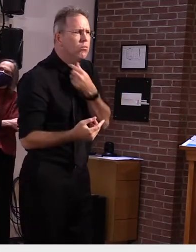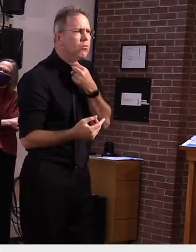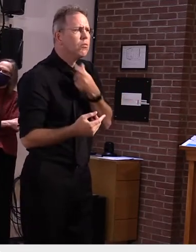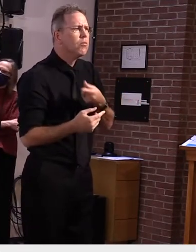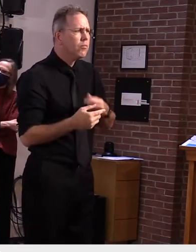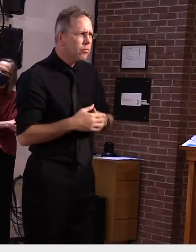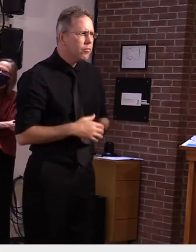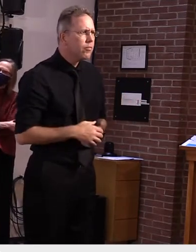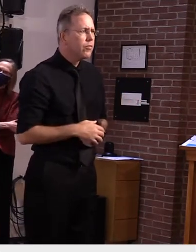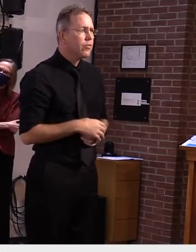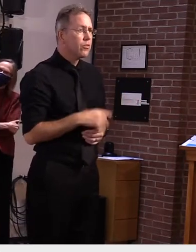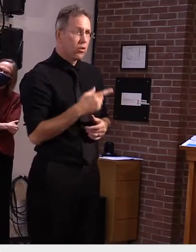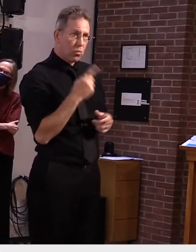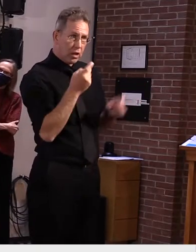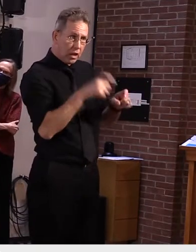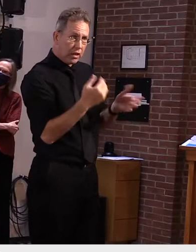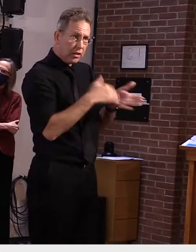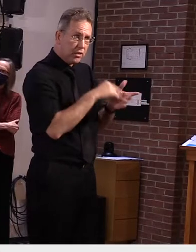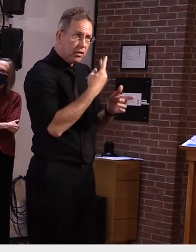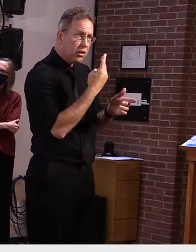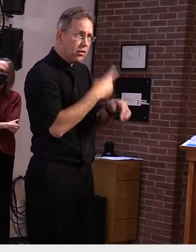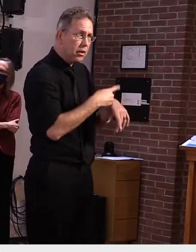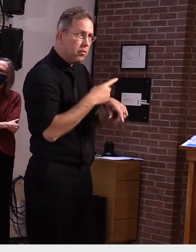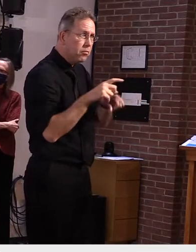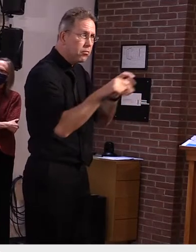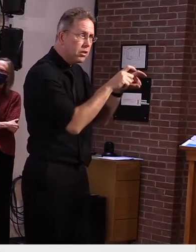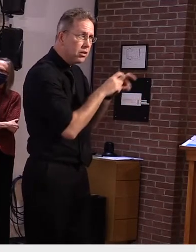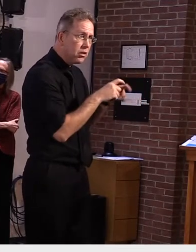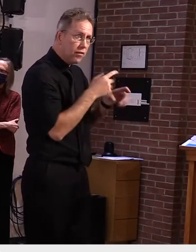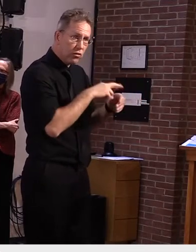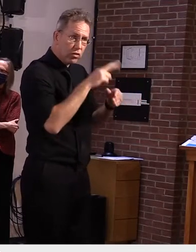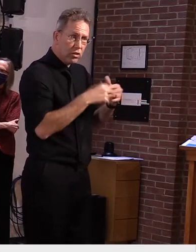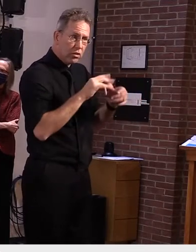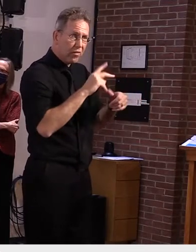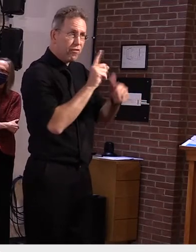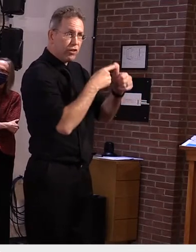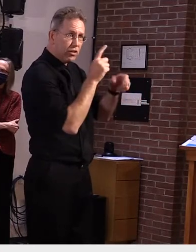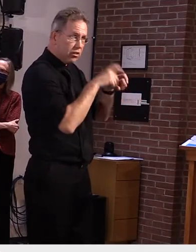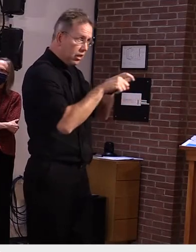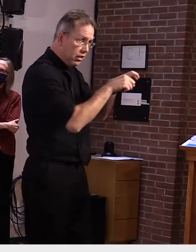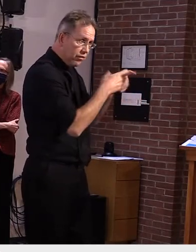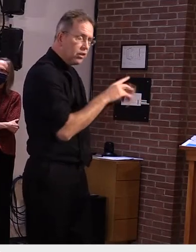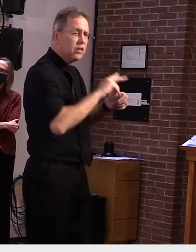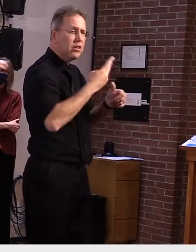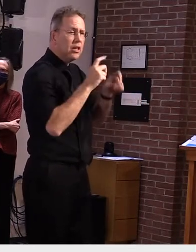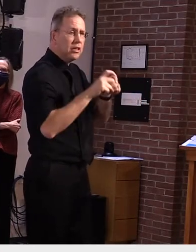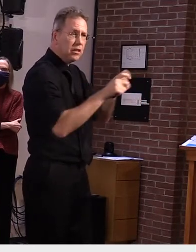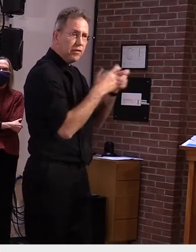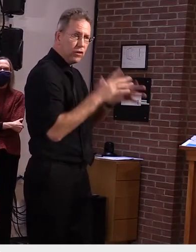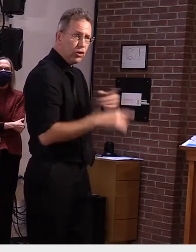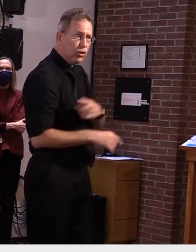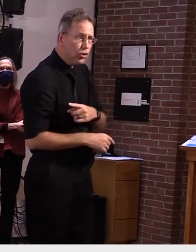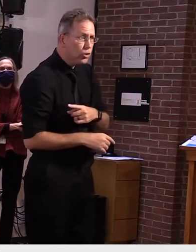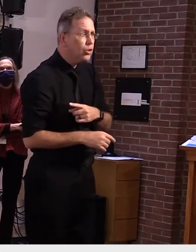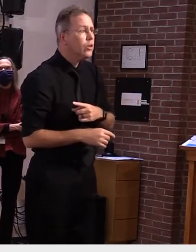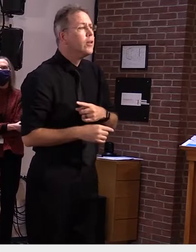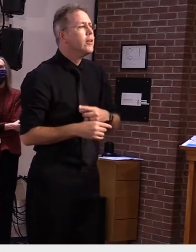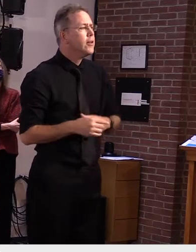on sunday so i guess i'm curious if the results are back results are back results are back and they're all negative except for the index case